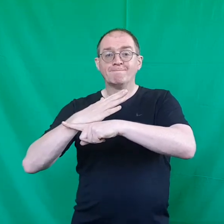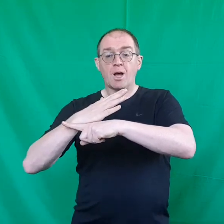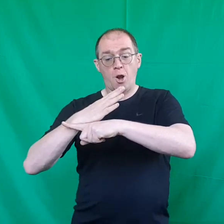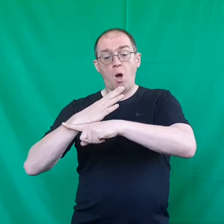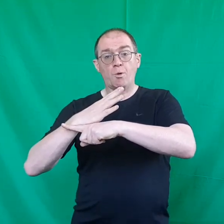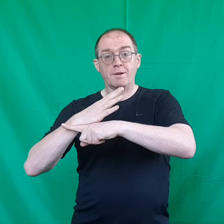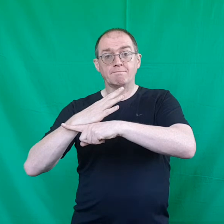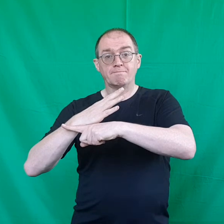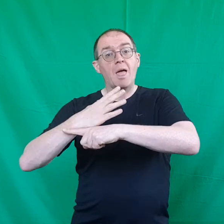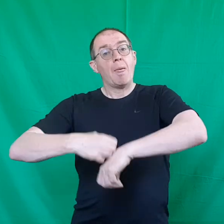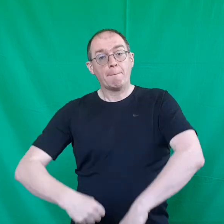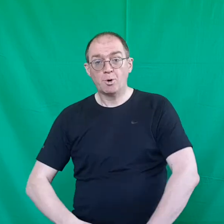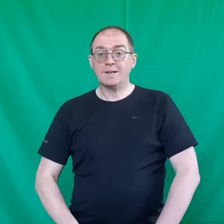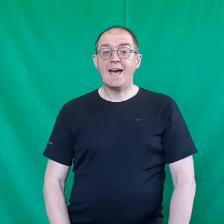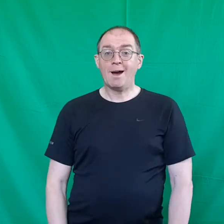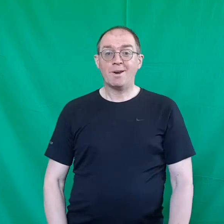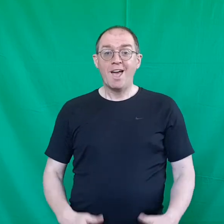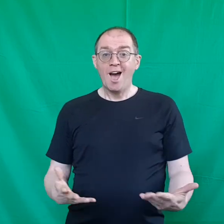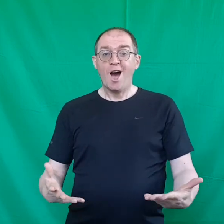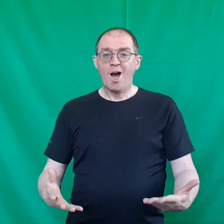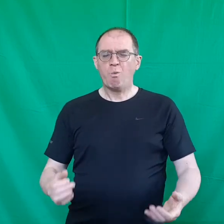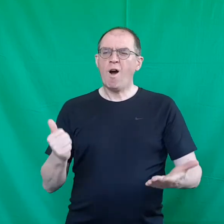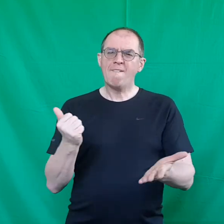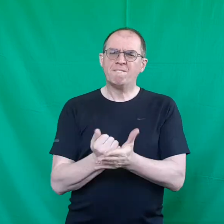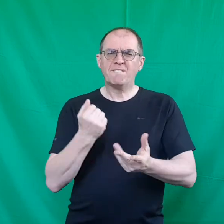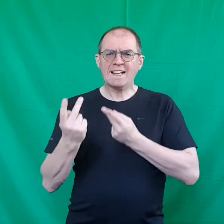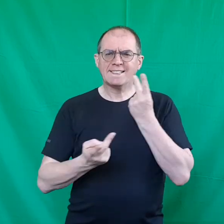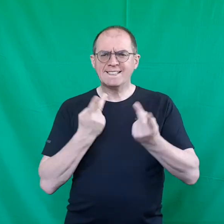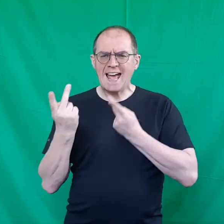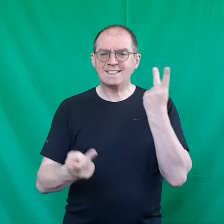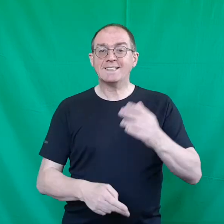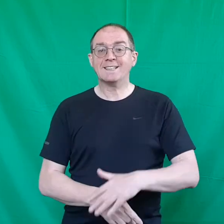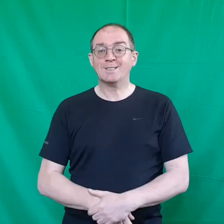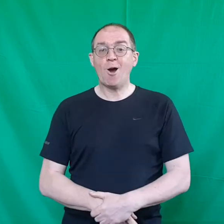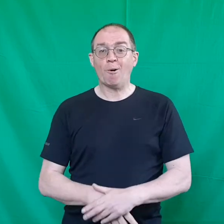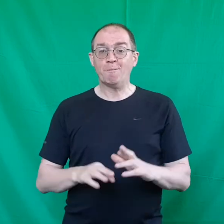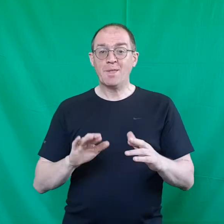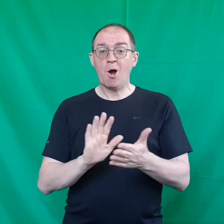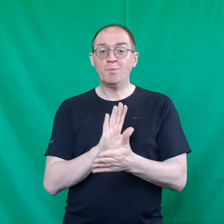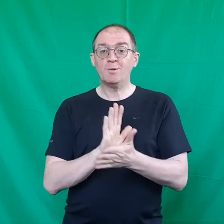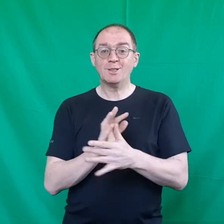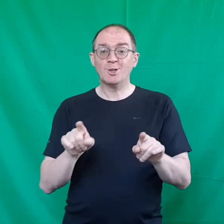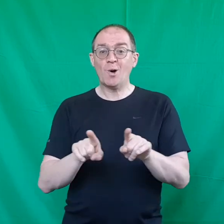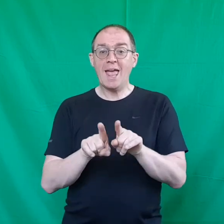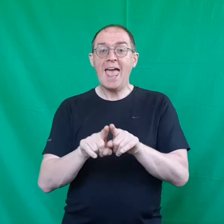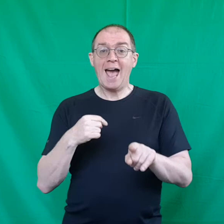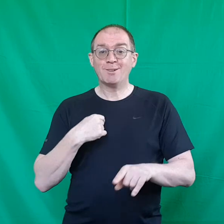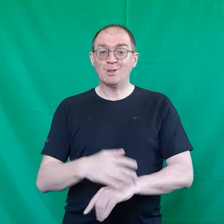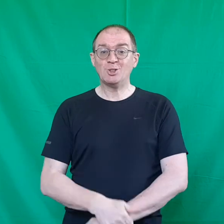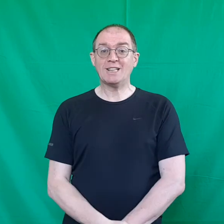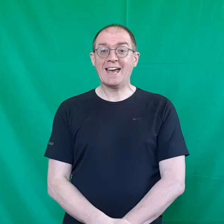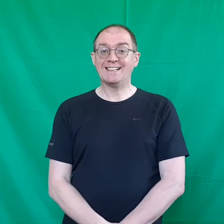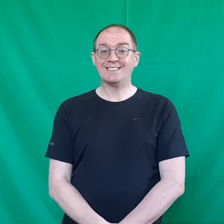and hold it put it down what a fantastic song i hope you enjoy it as much as i did